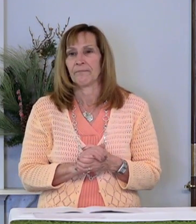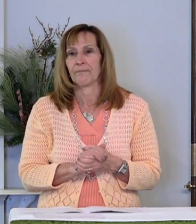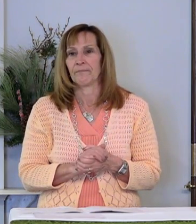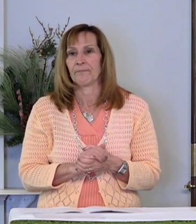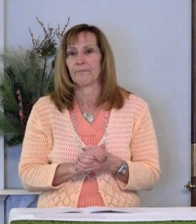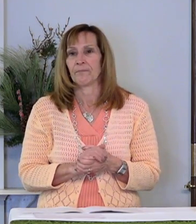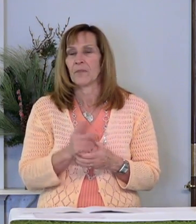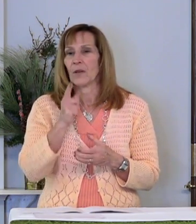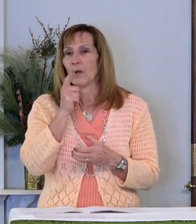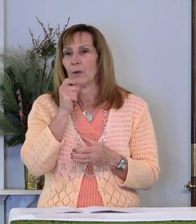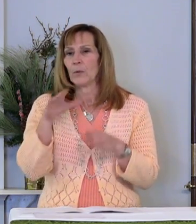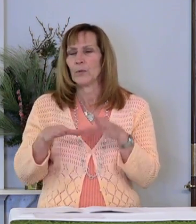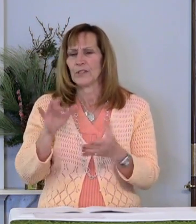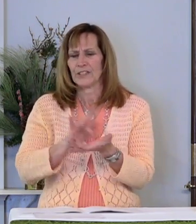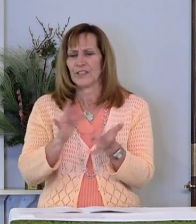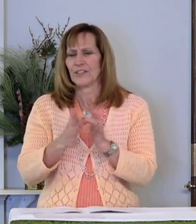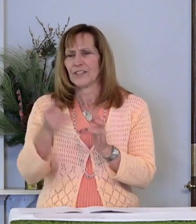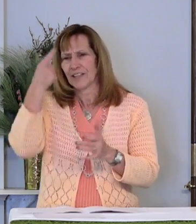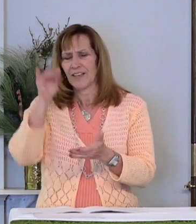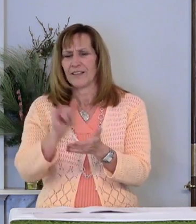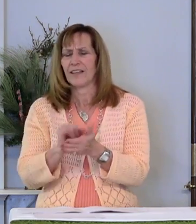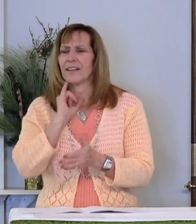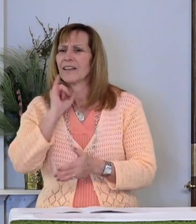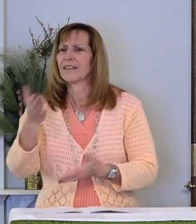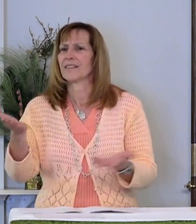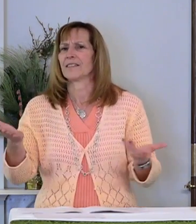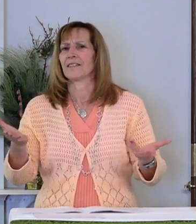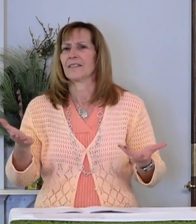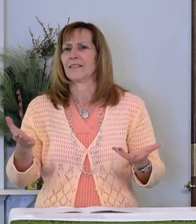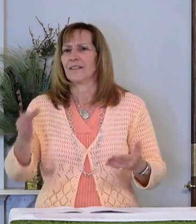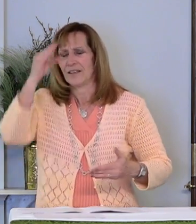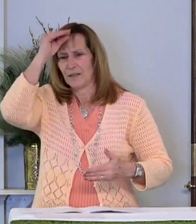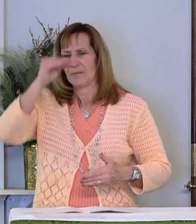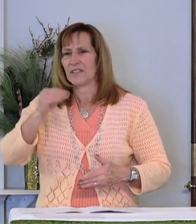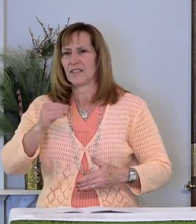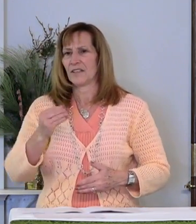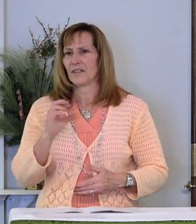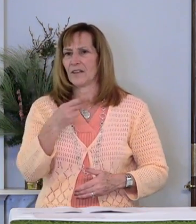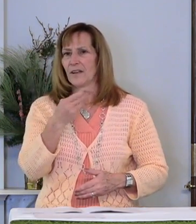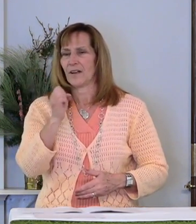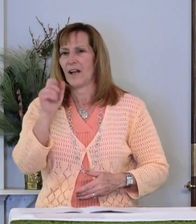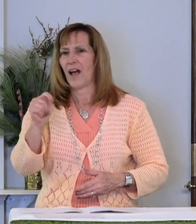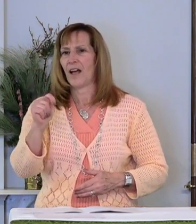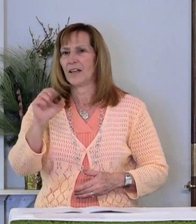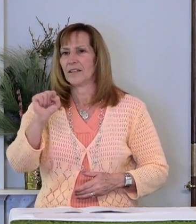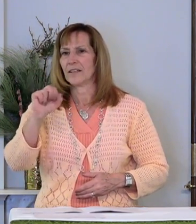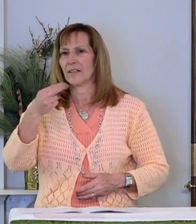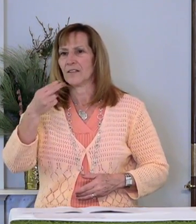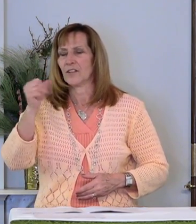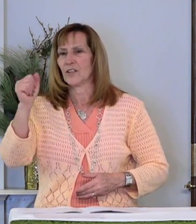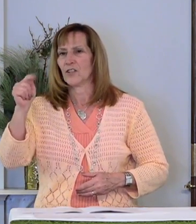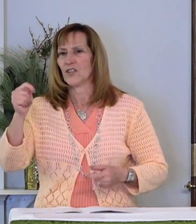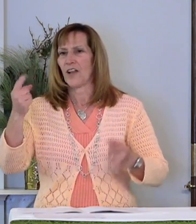Who does he think he is? Mr. Hotshot famous rabbi?